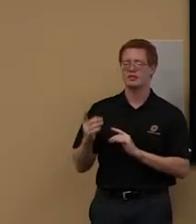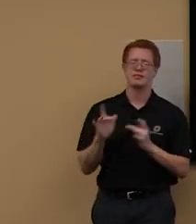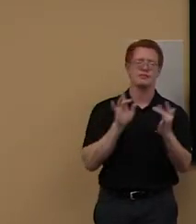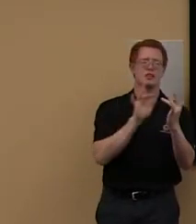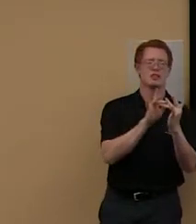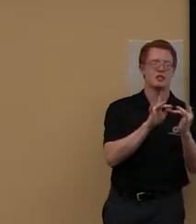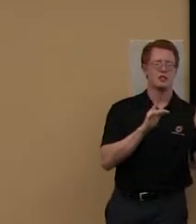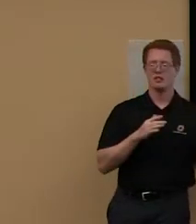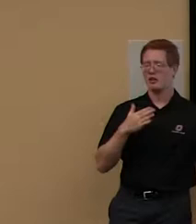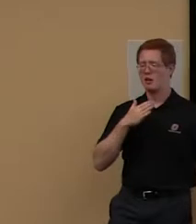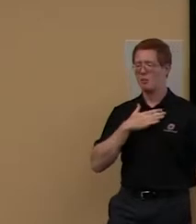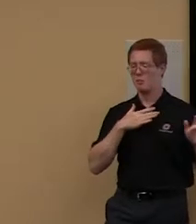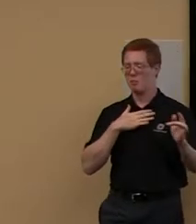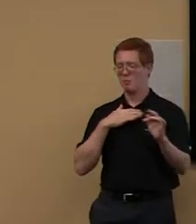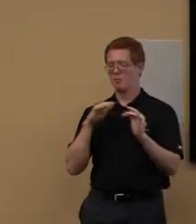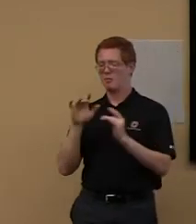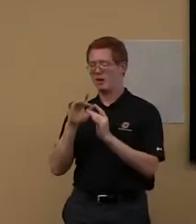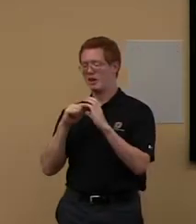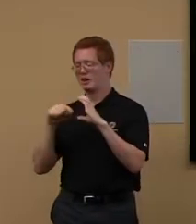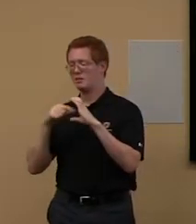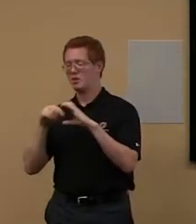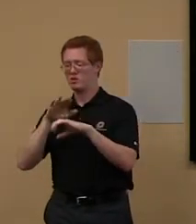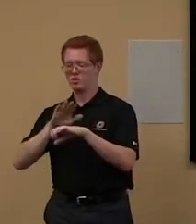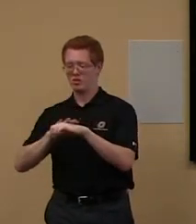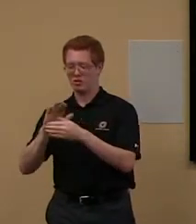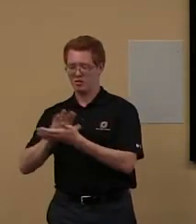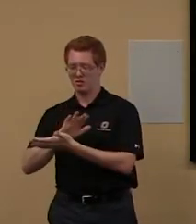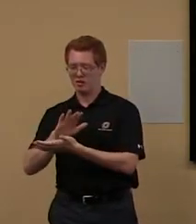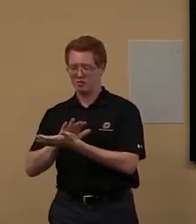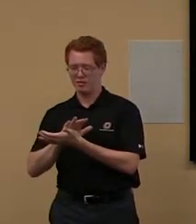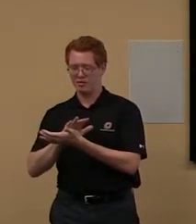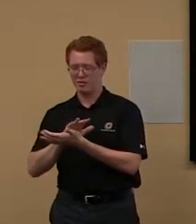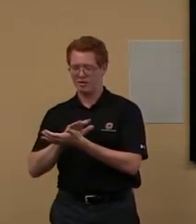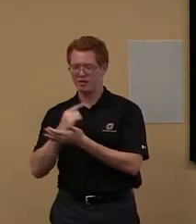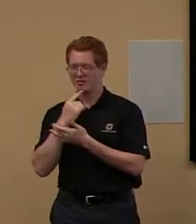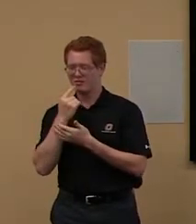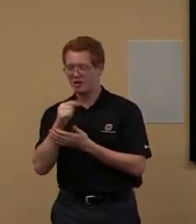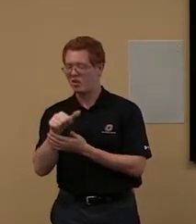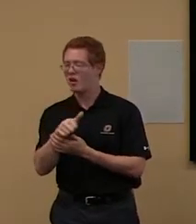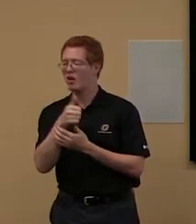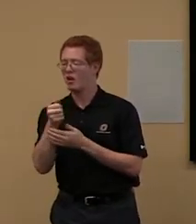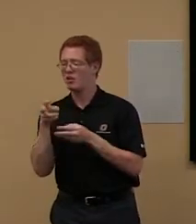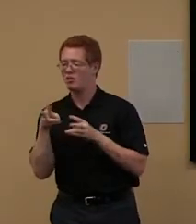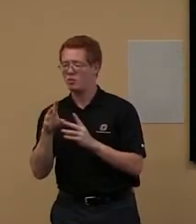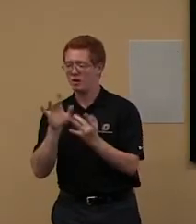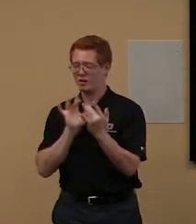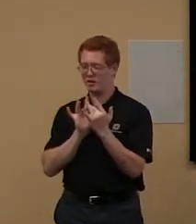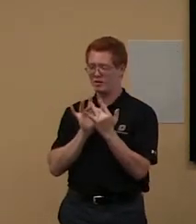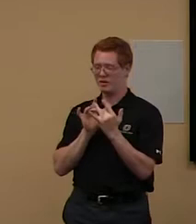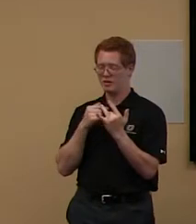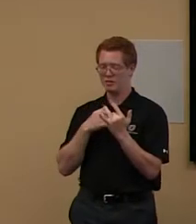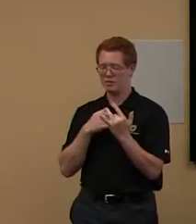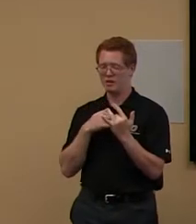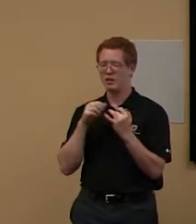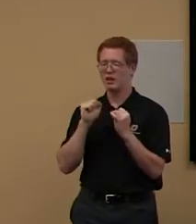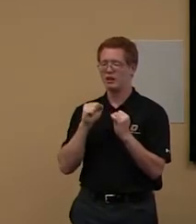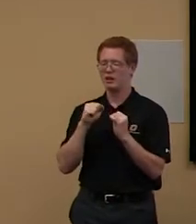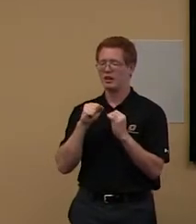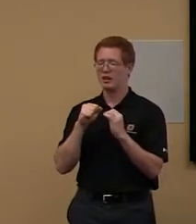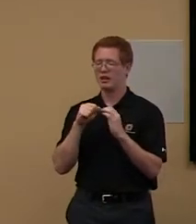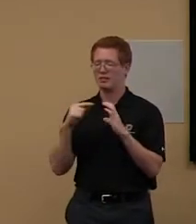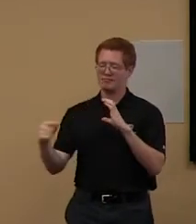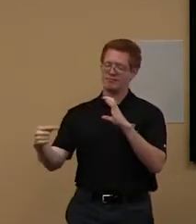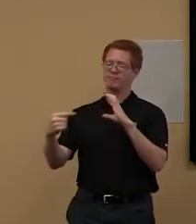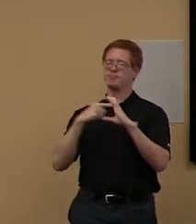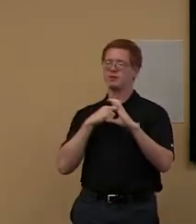email is actually on here. But I will tell you, um, another way to contact. You can directly email us with,